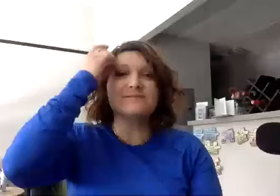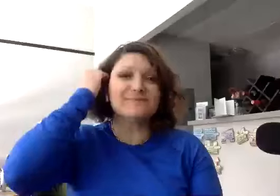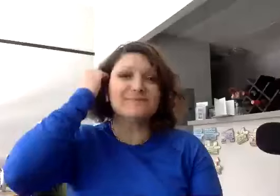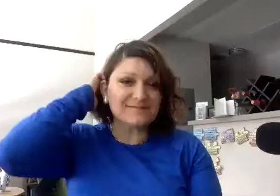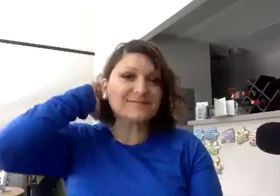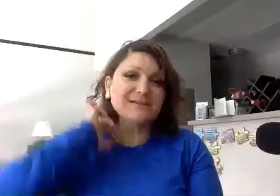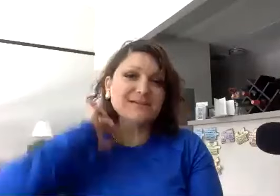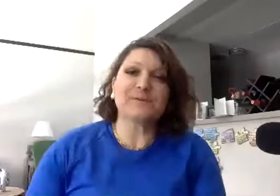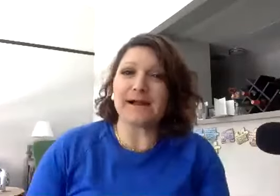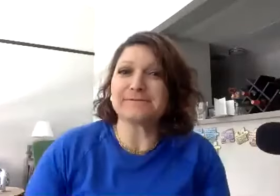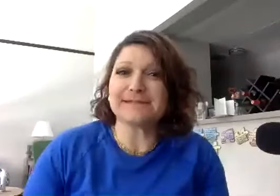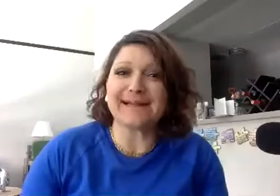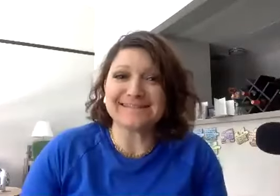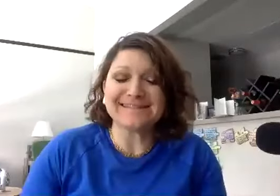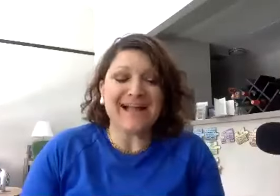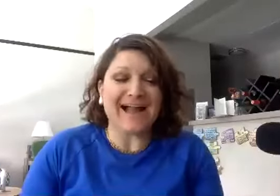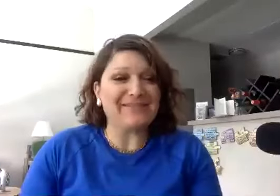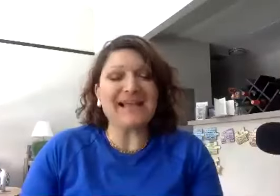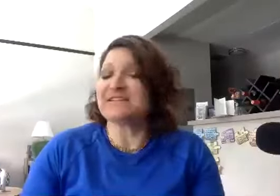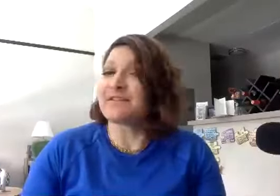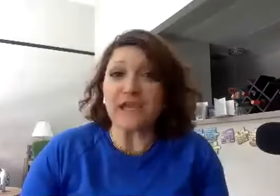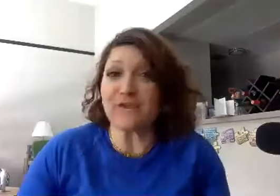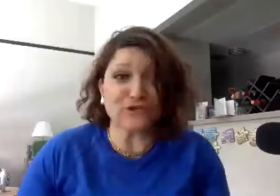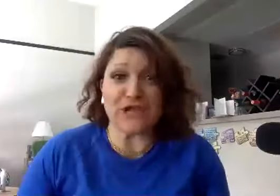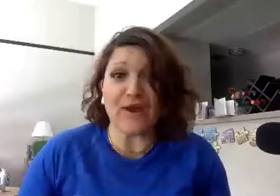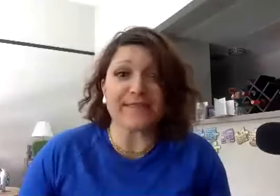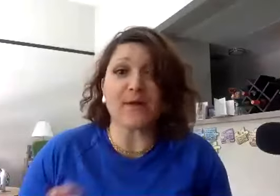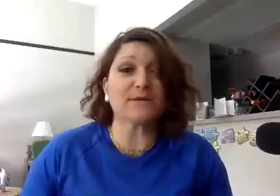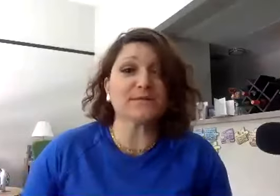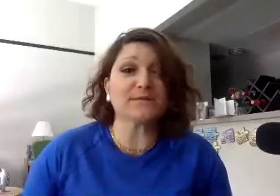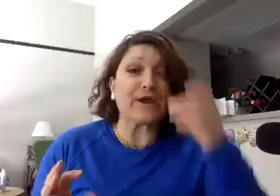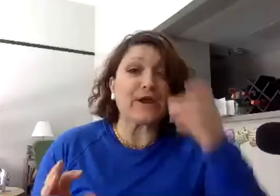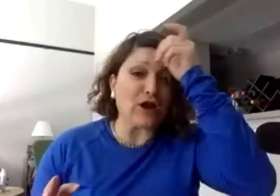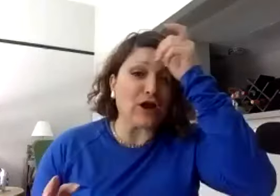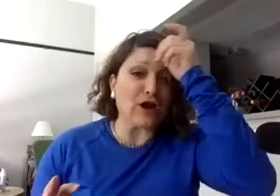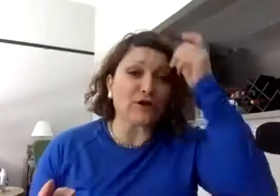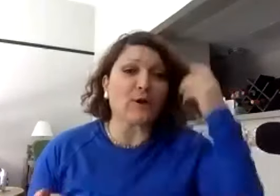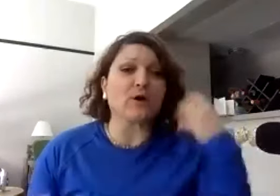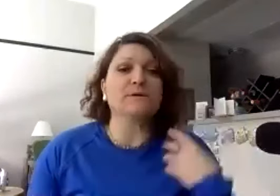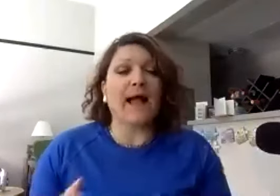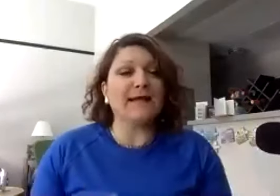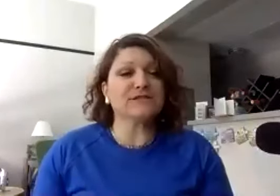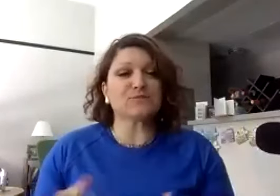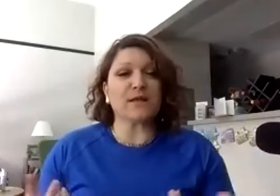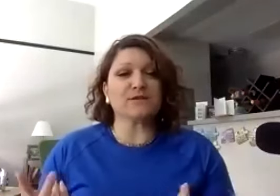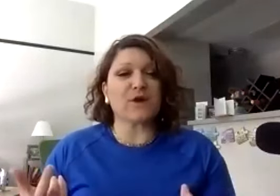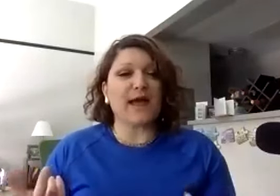Right. Wow. Yes. Thank you for sharing. That was very valuable. I just want to go ahead